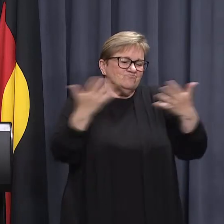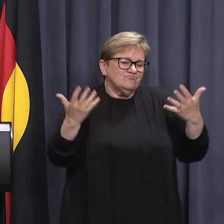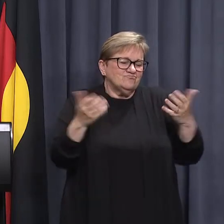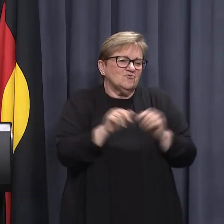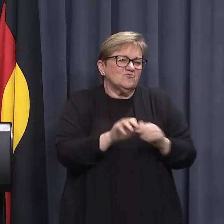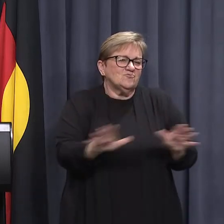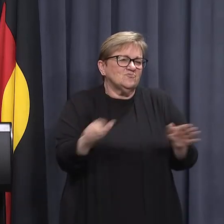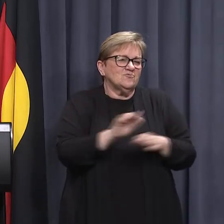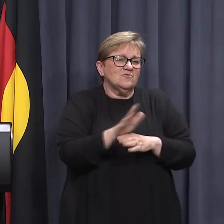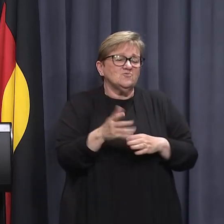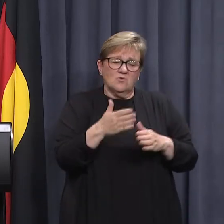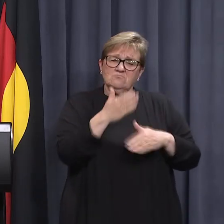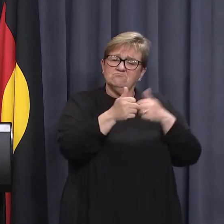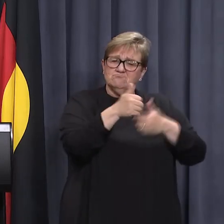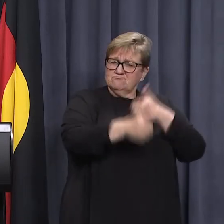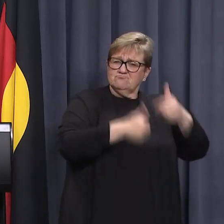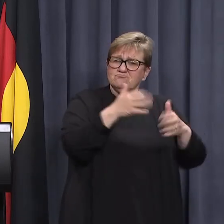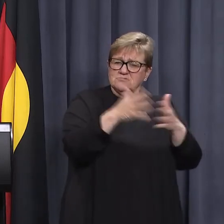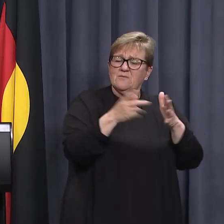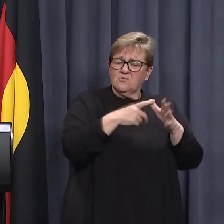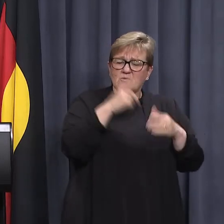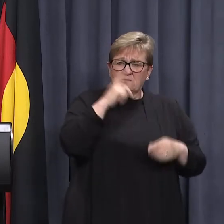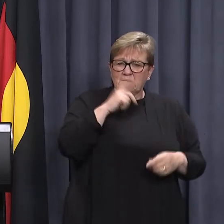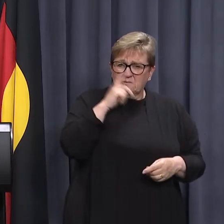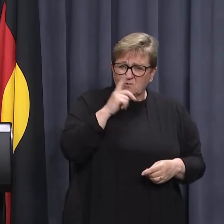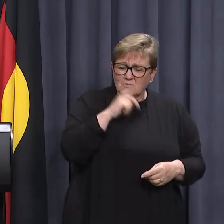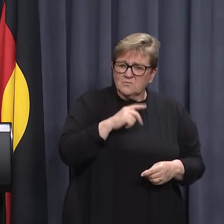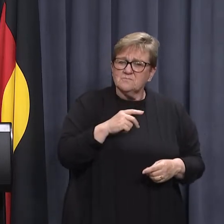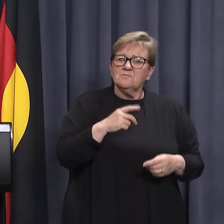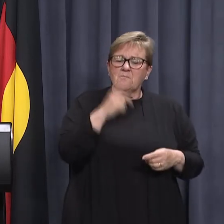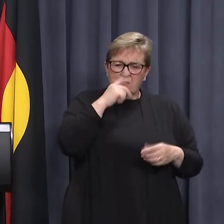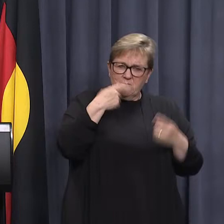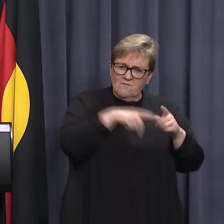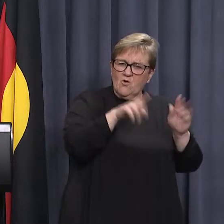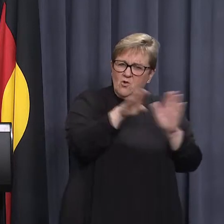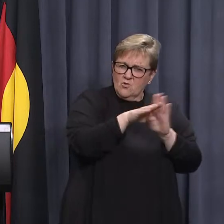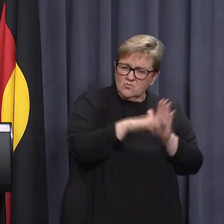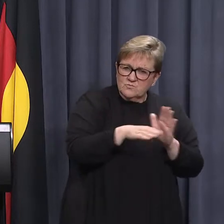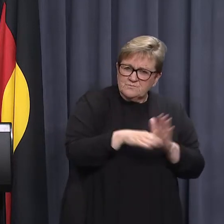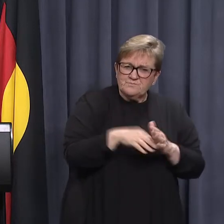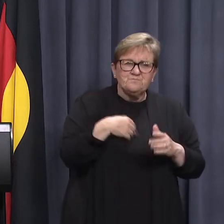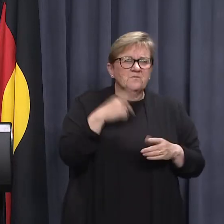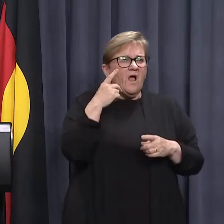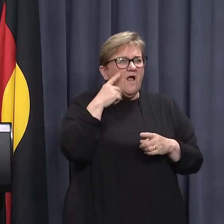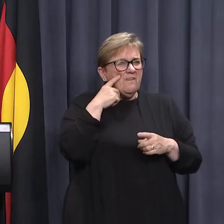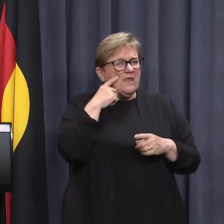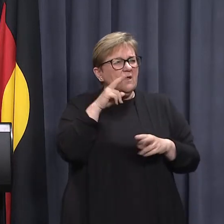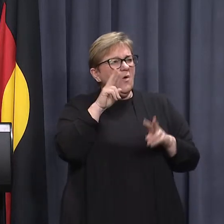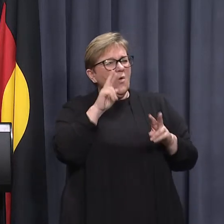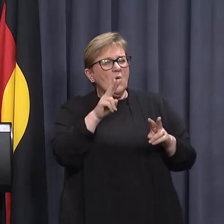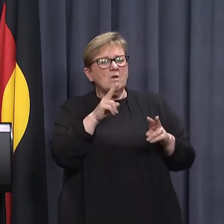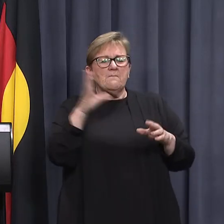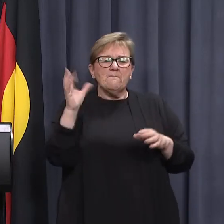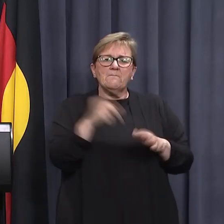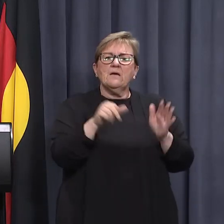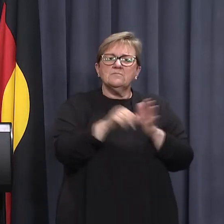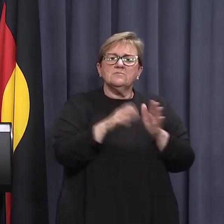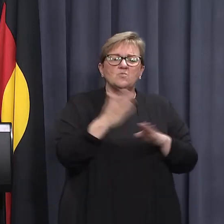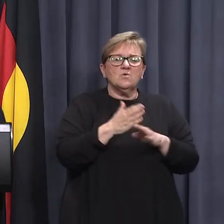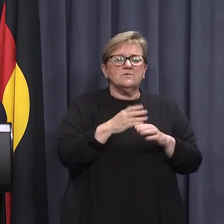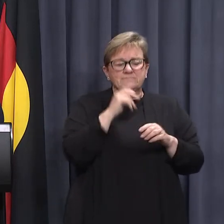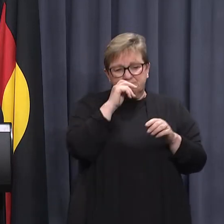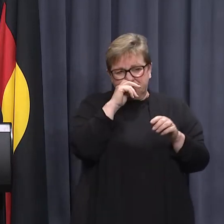outbreaks. So it's a credit to West Australians. It's a credit to the fact people followed the rules. I think it's a reflection of the fact that mandates have worked.